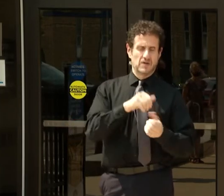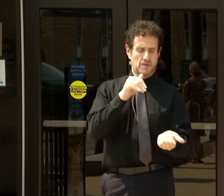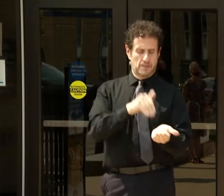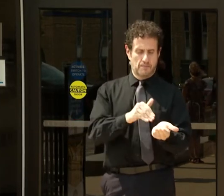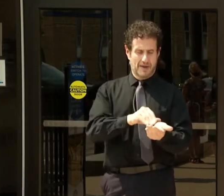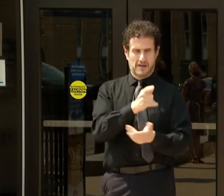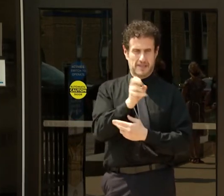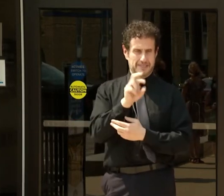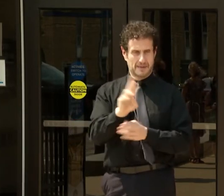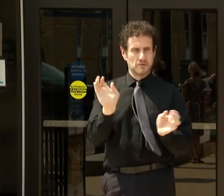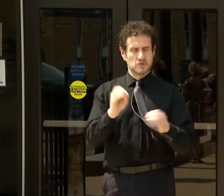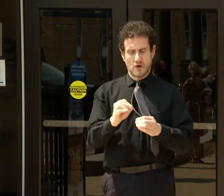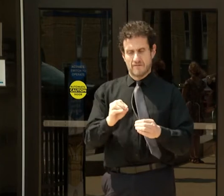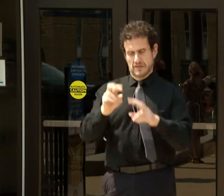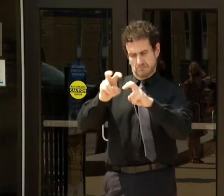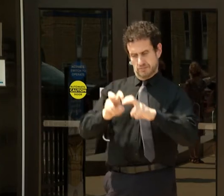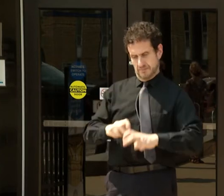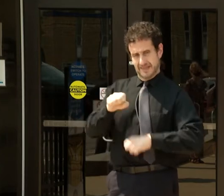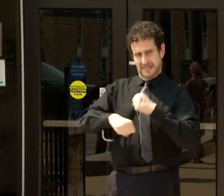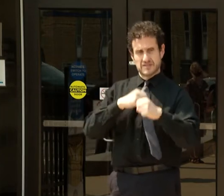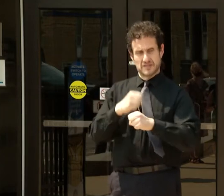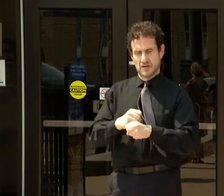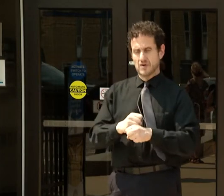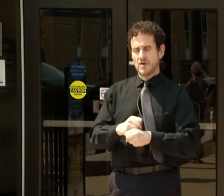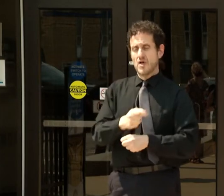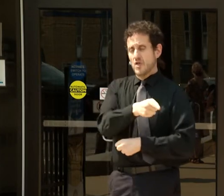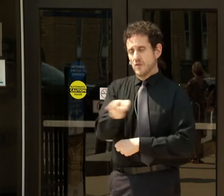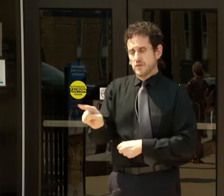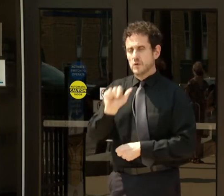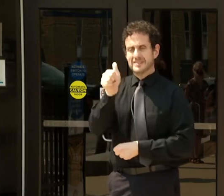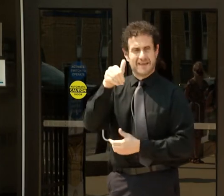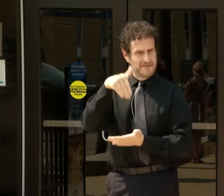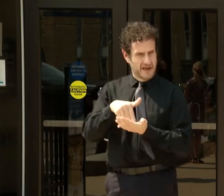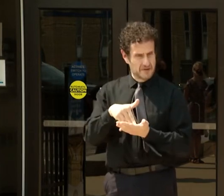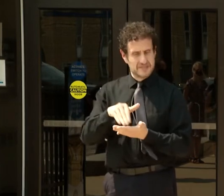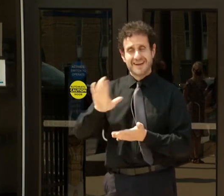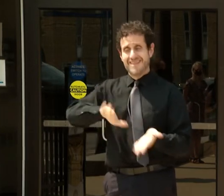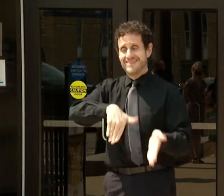Medical Examiner's Office this year has something in common.